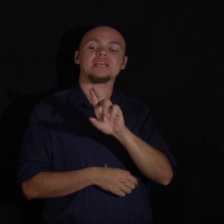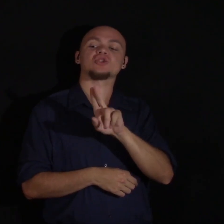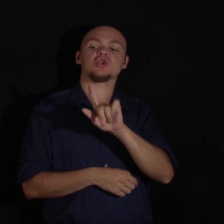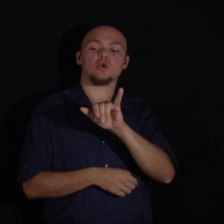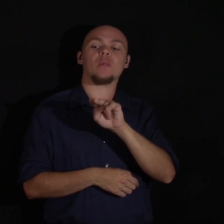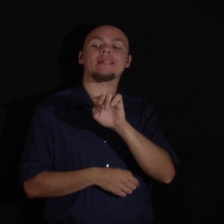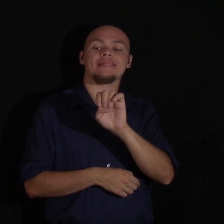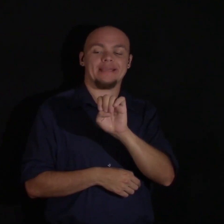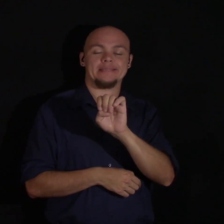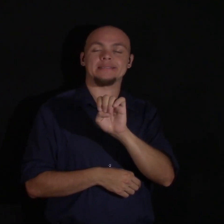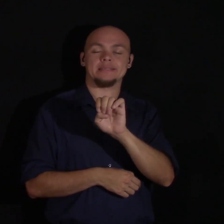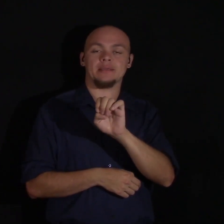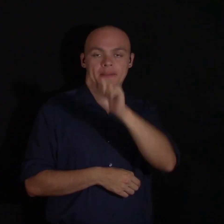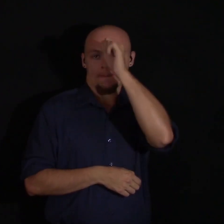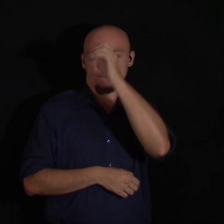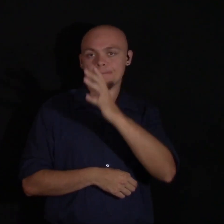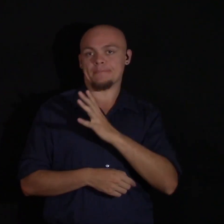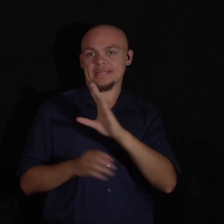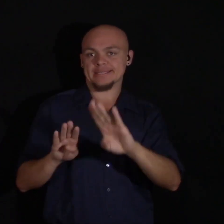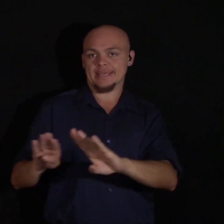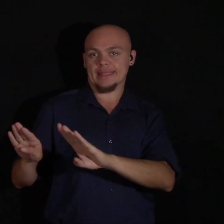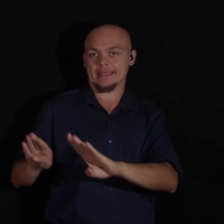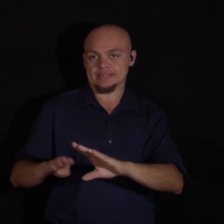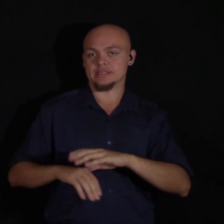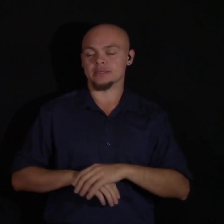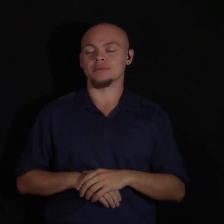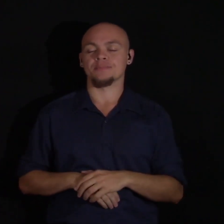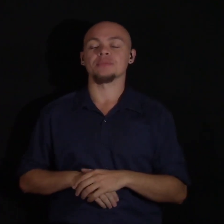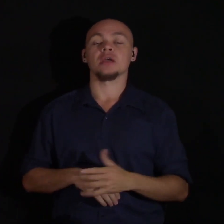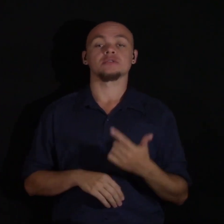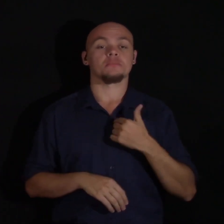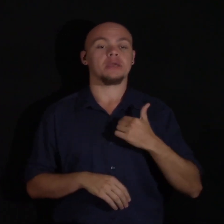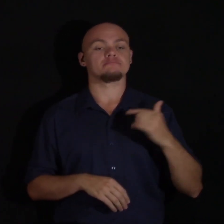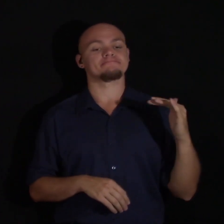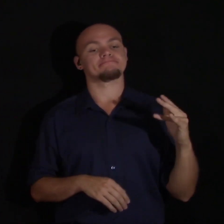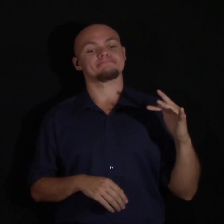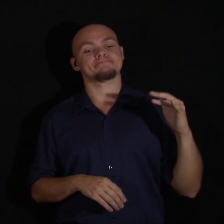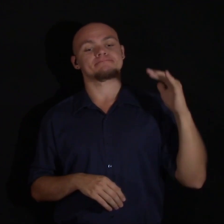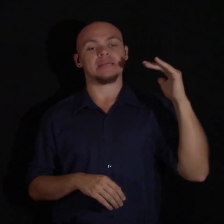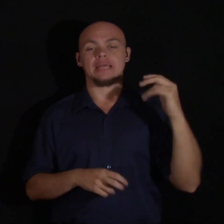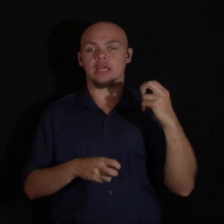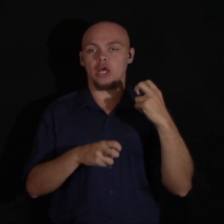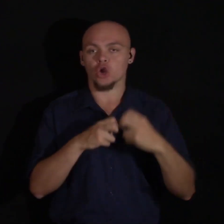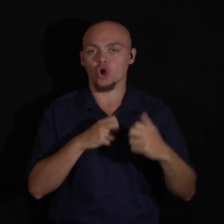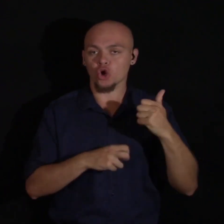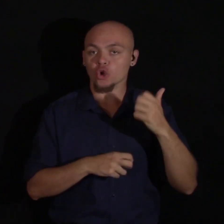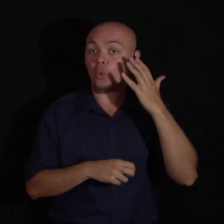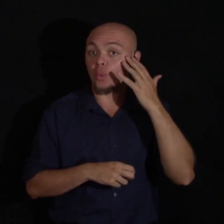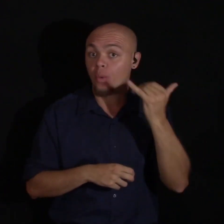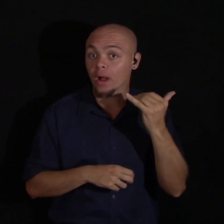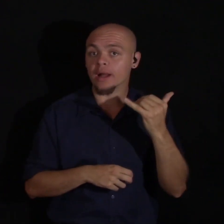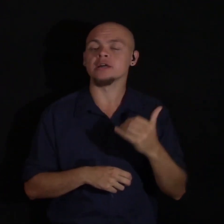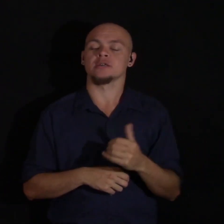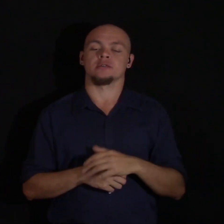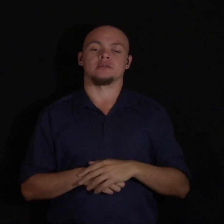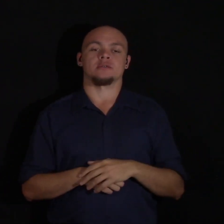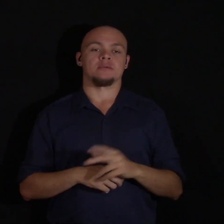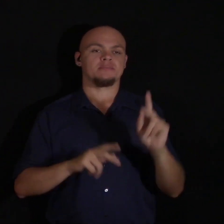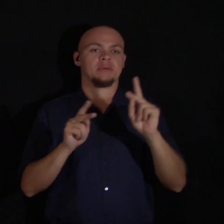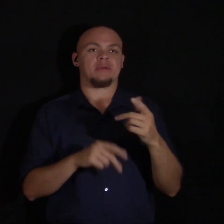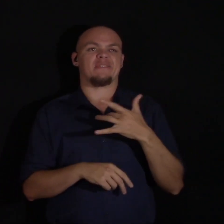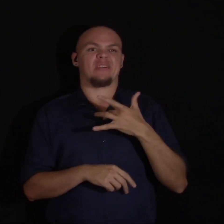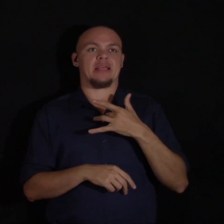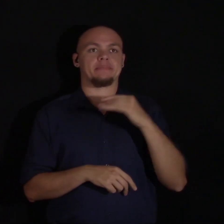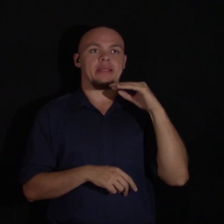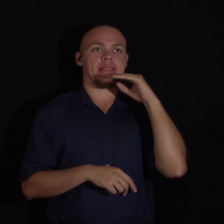And then as I grew up, it got harder. I kept to myself because I felt like I was lying to people